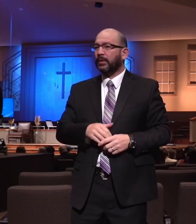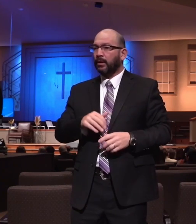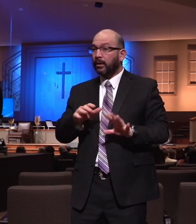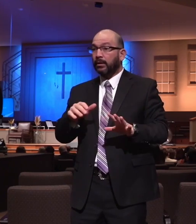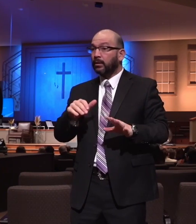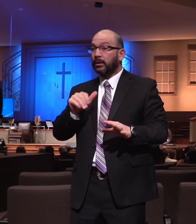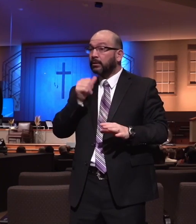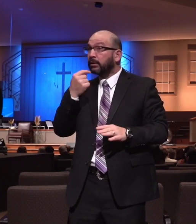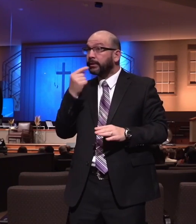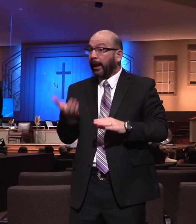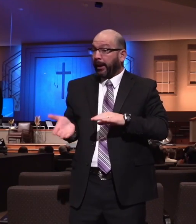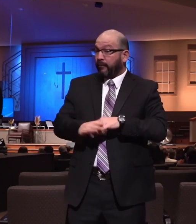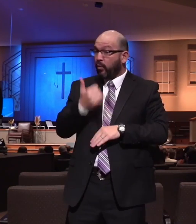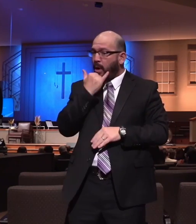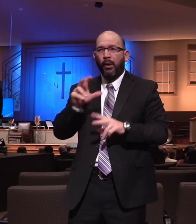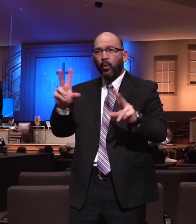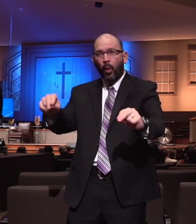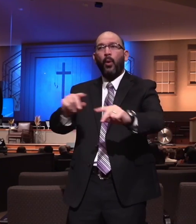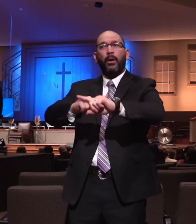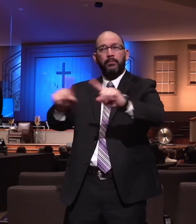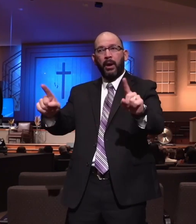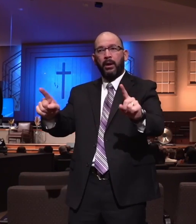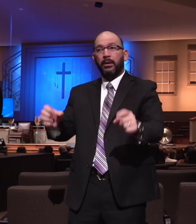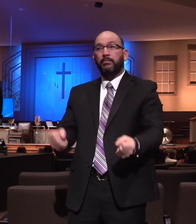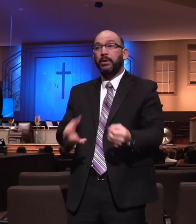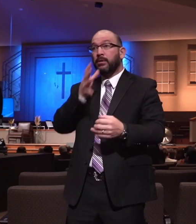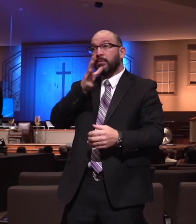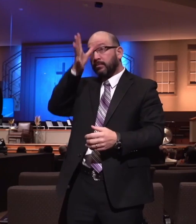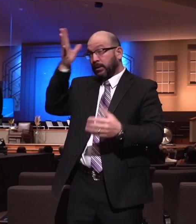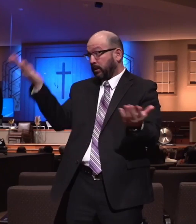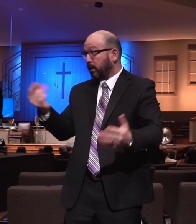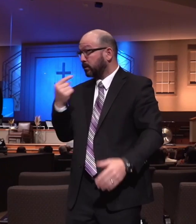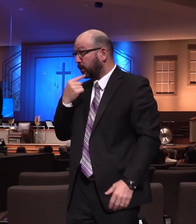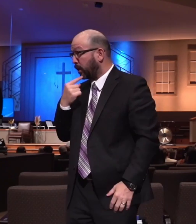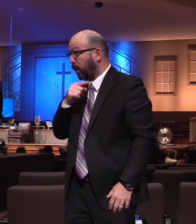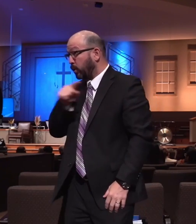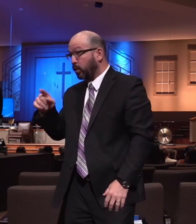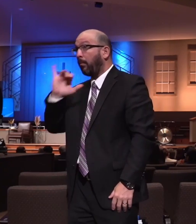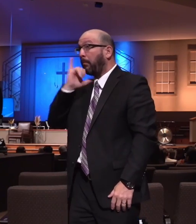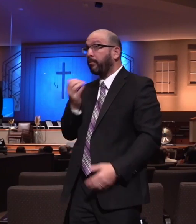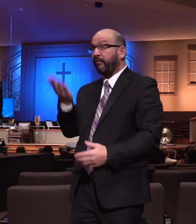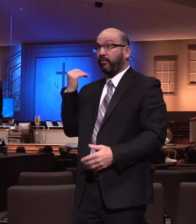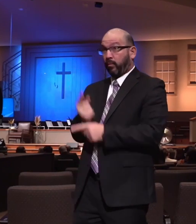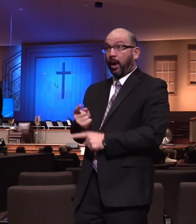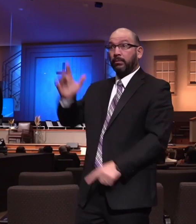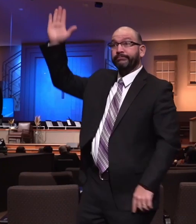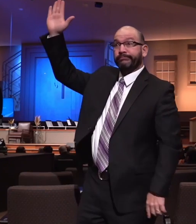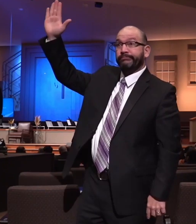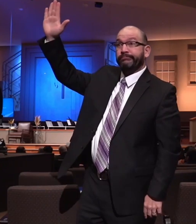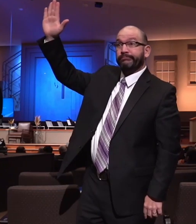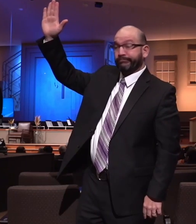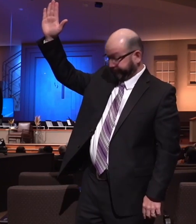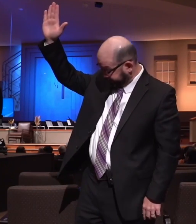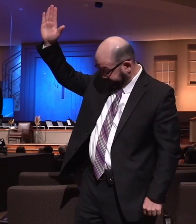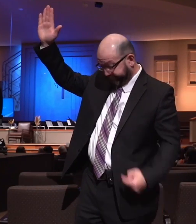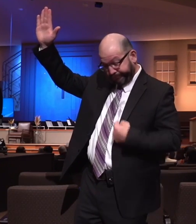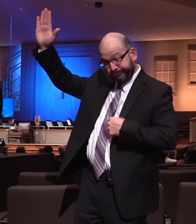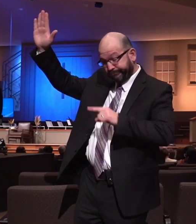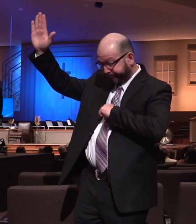I'm not saying that. But I'm saying how many moms and dads are here to admit you've made parenting mistakes already. Come on, my hands up. Right? Right?